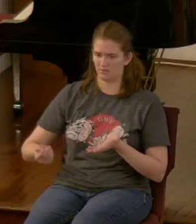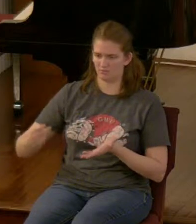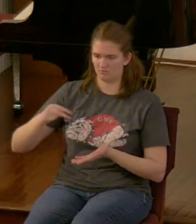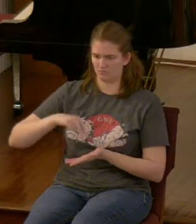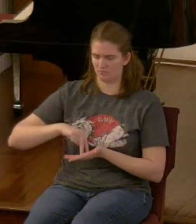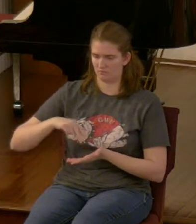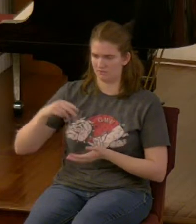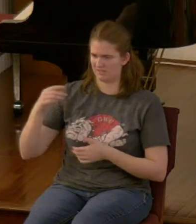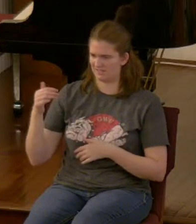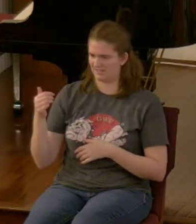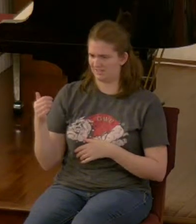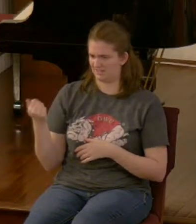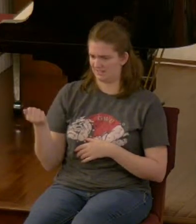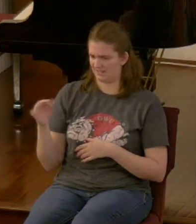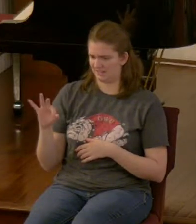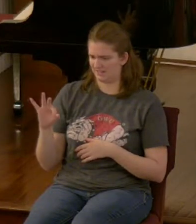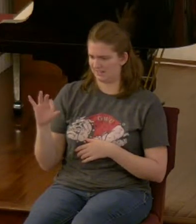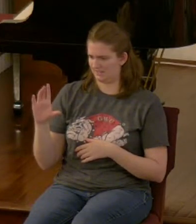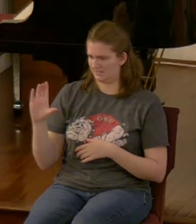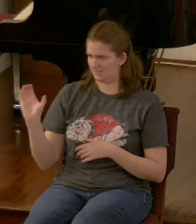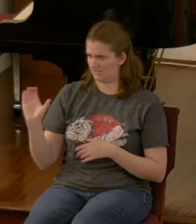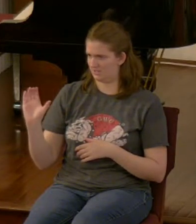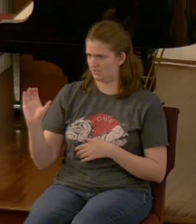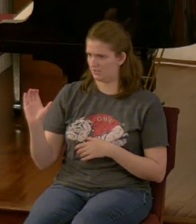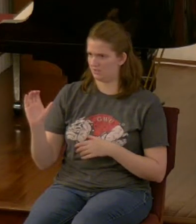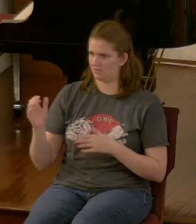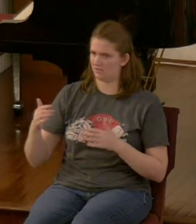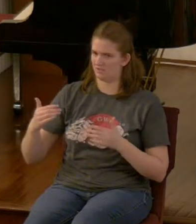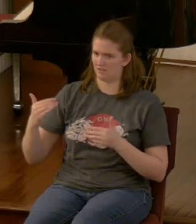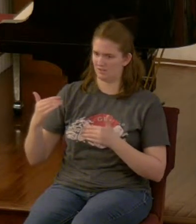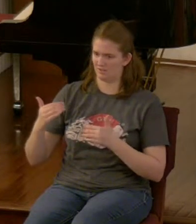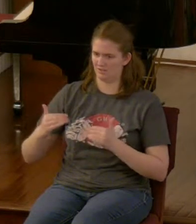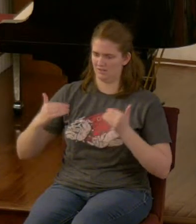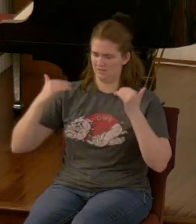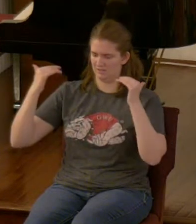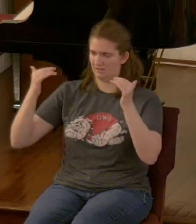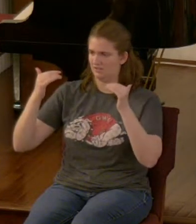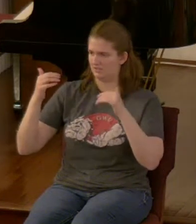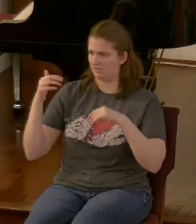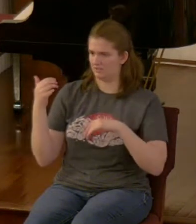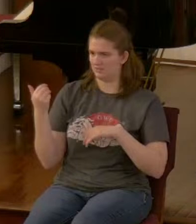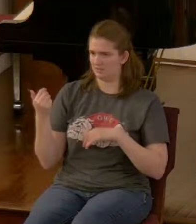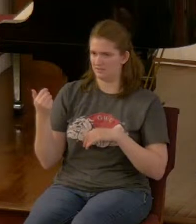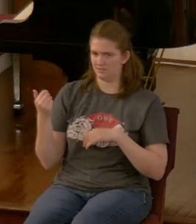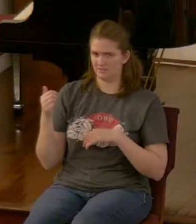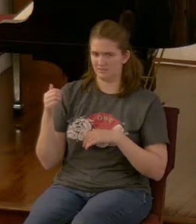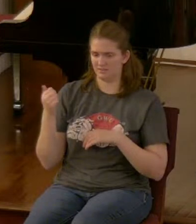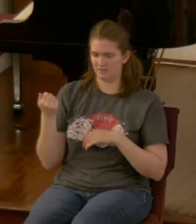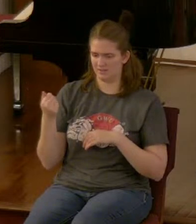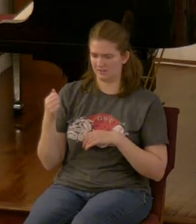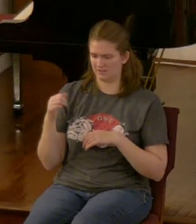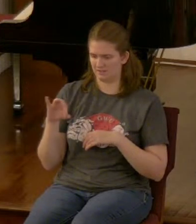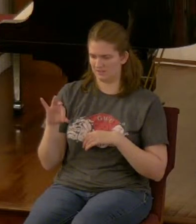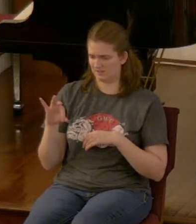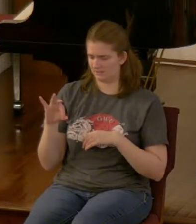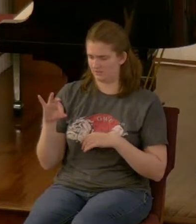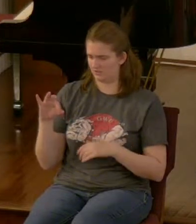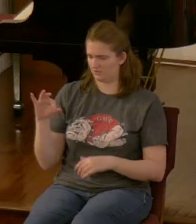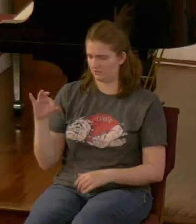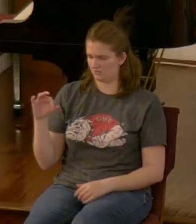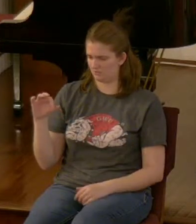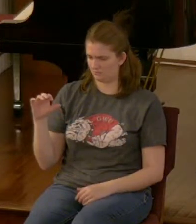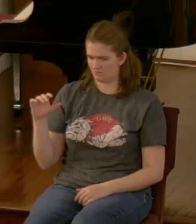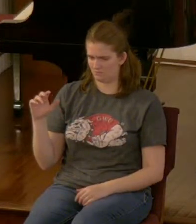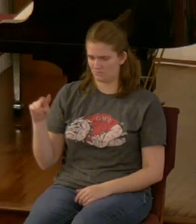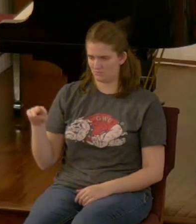who ascended to heaven in her glory in 1918 and 1922 by the march on Rome who is